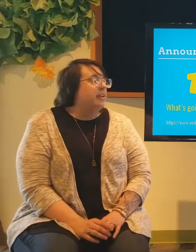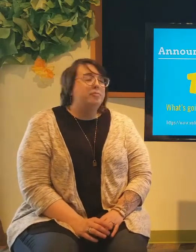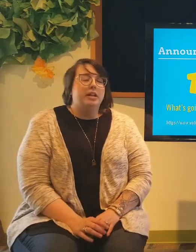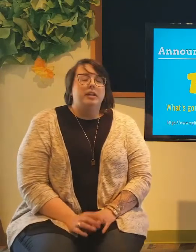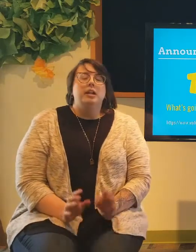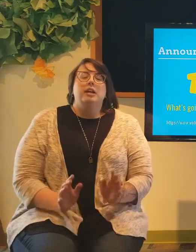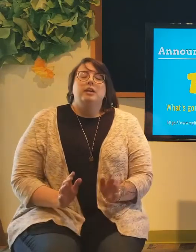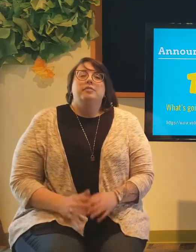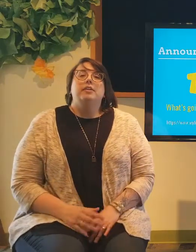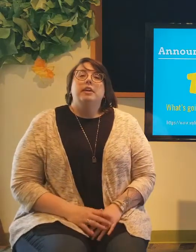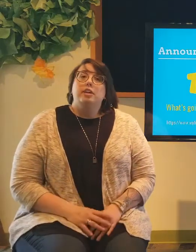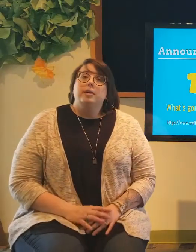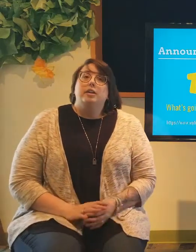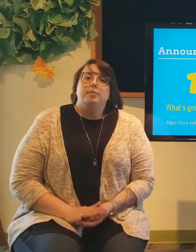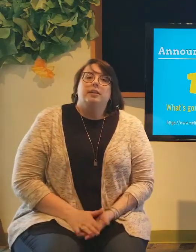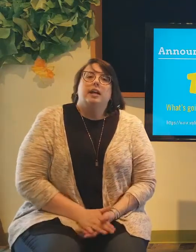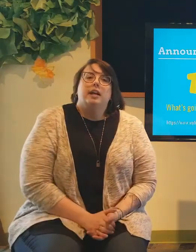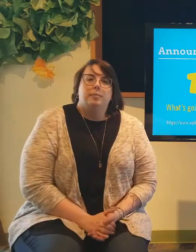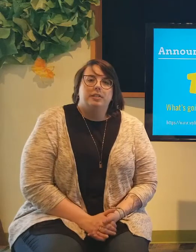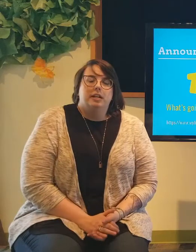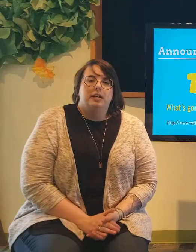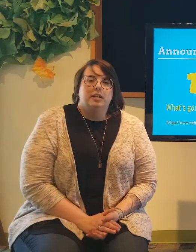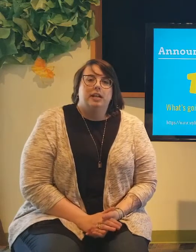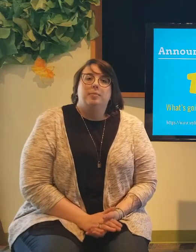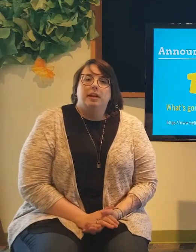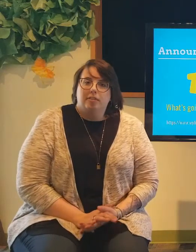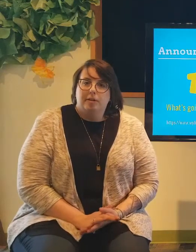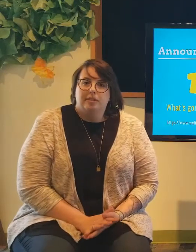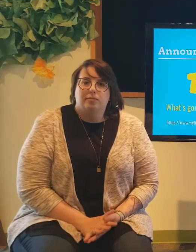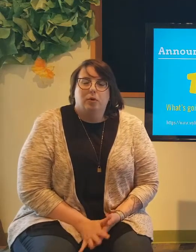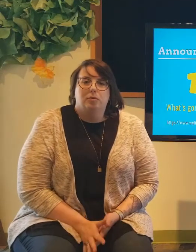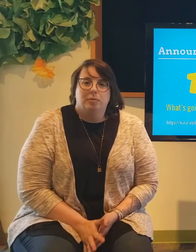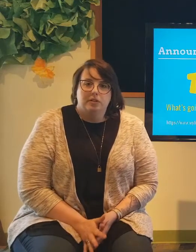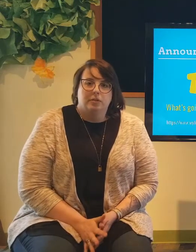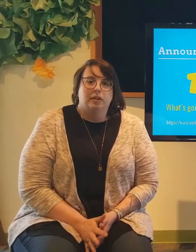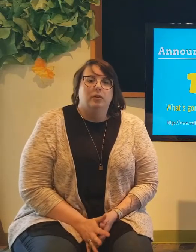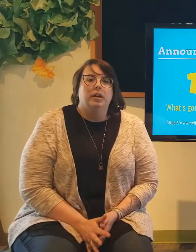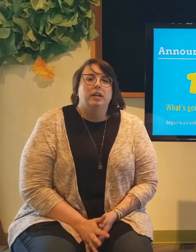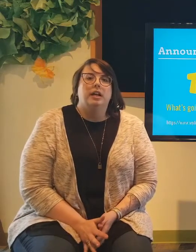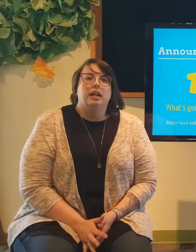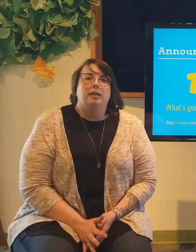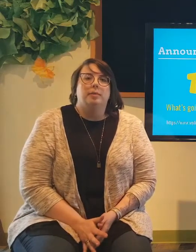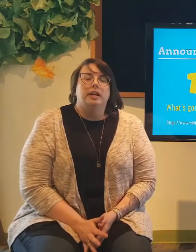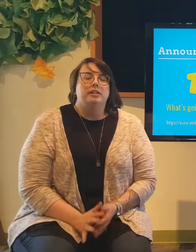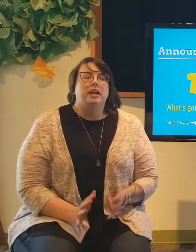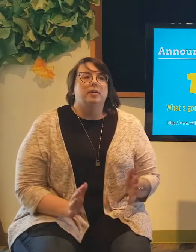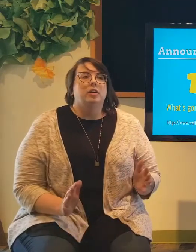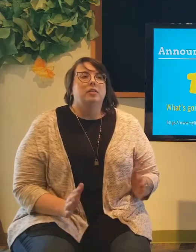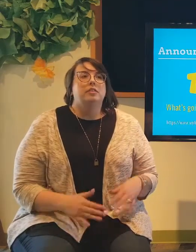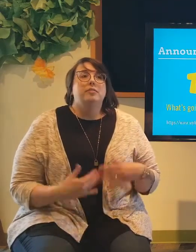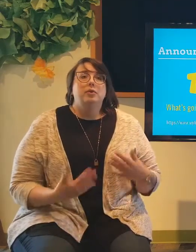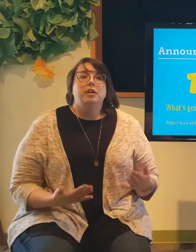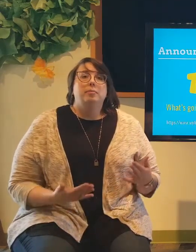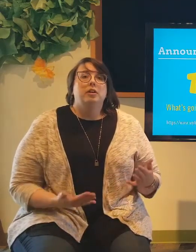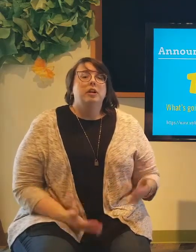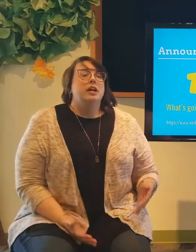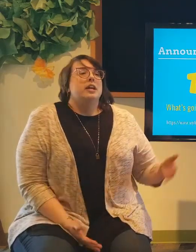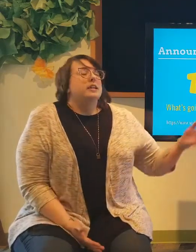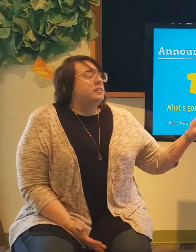have been very good about keeping that updated and keeping everybody informed on what's going on. And the phone number is